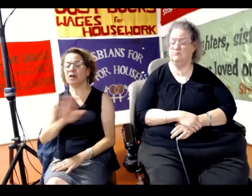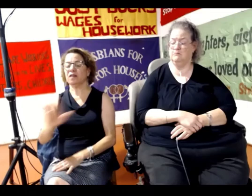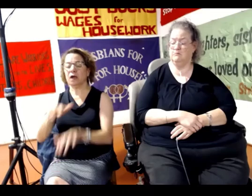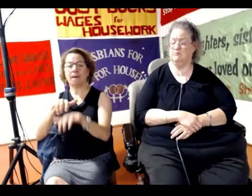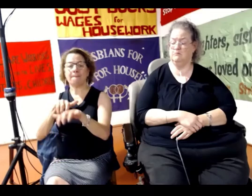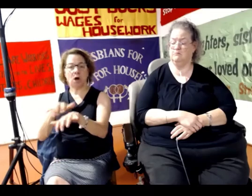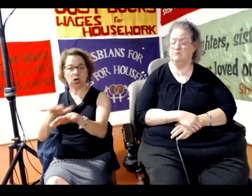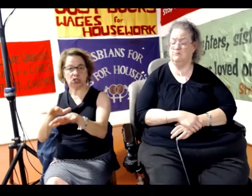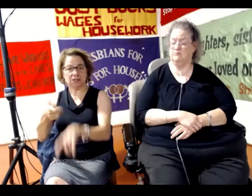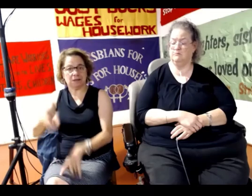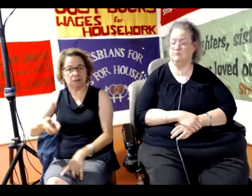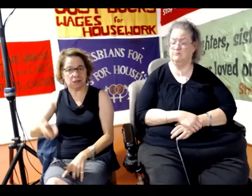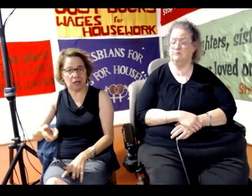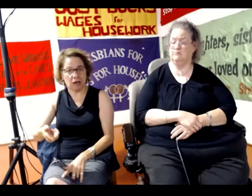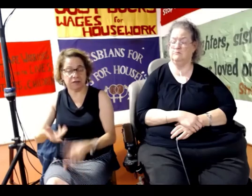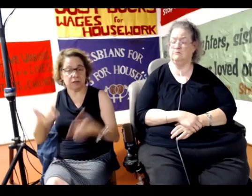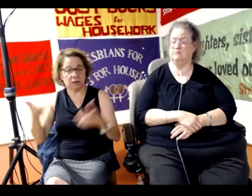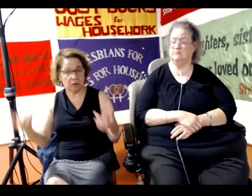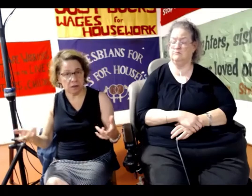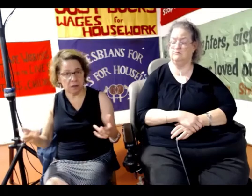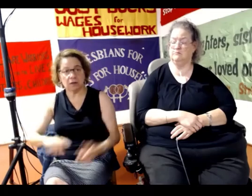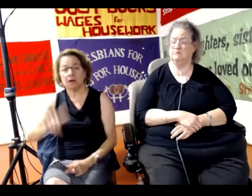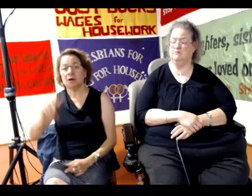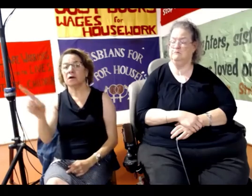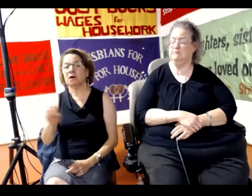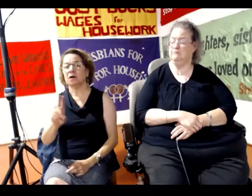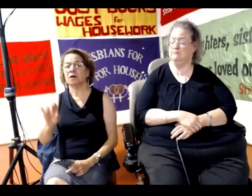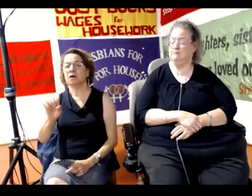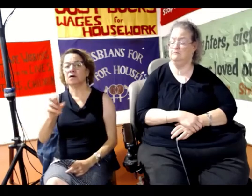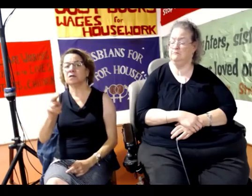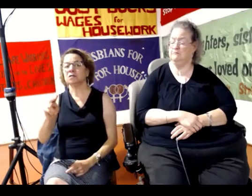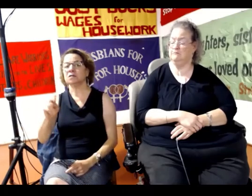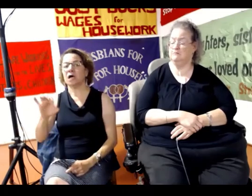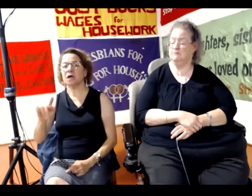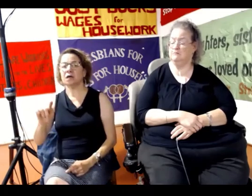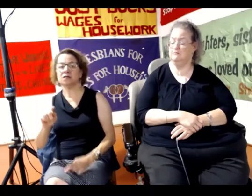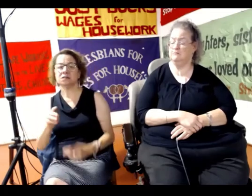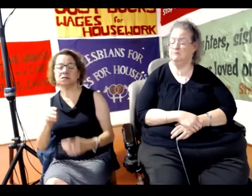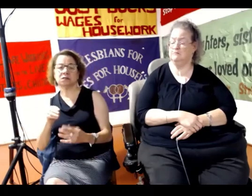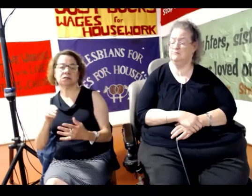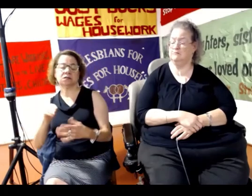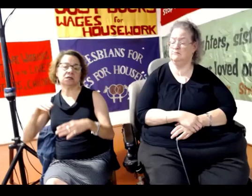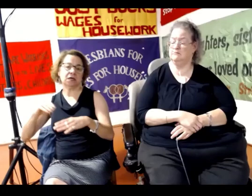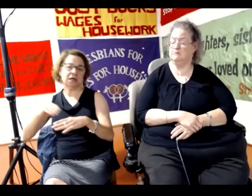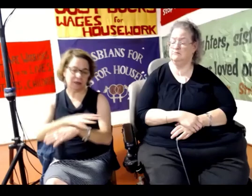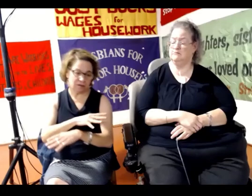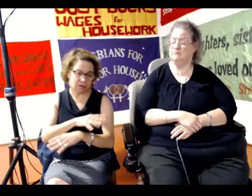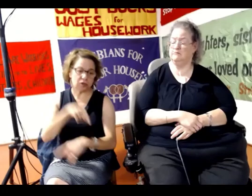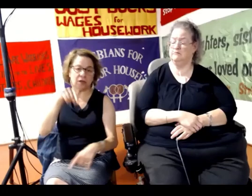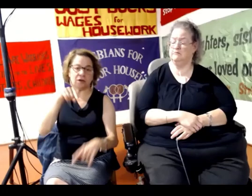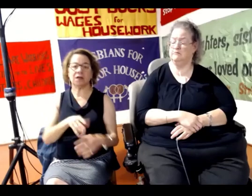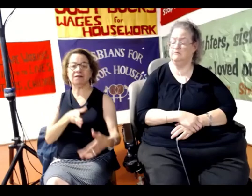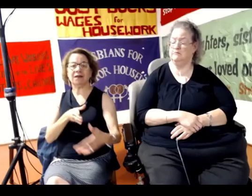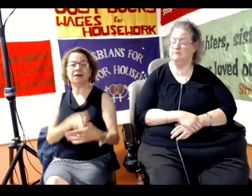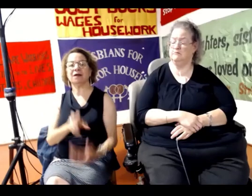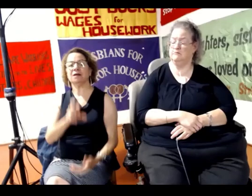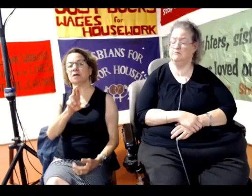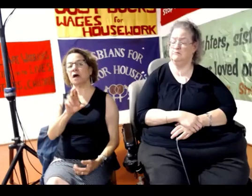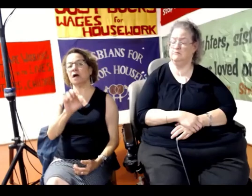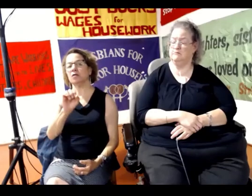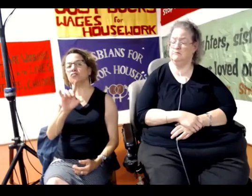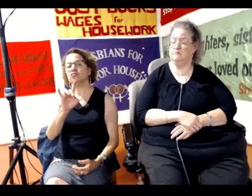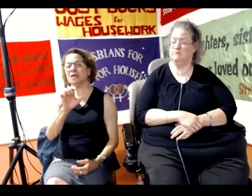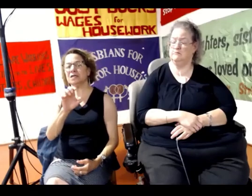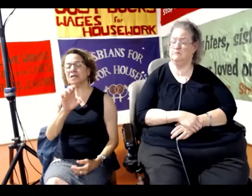It acts like a Zionist infiltrator in the anti-racist movement, and it must be